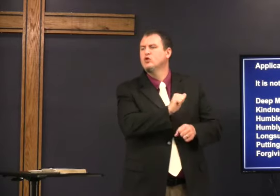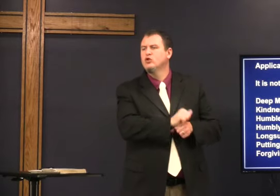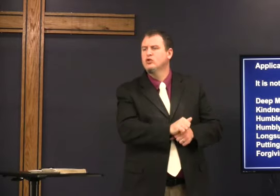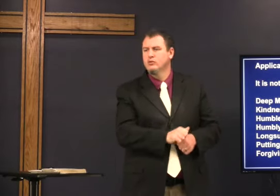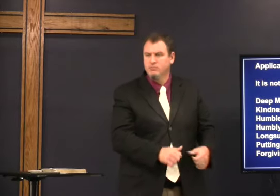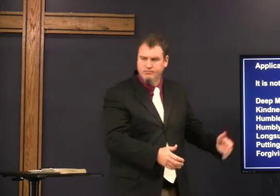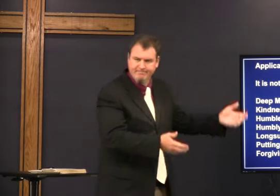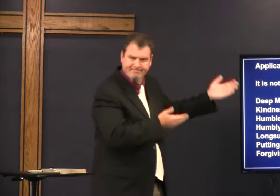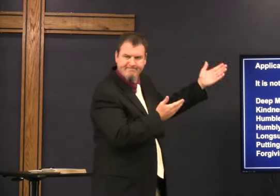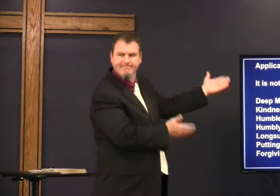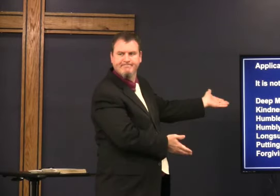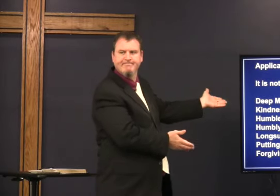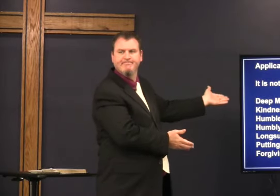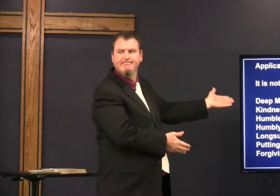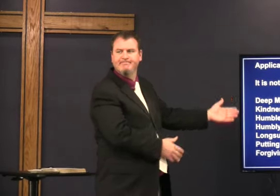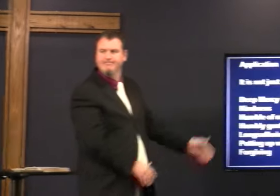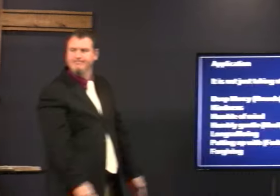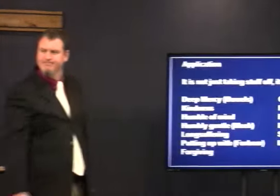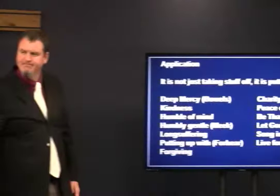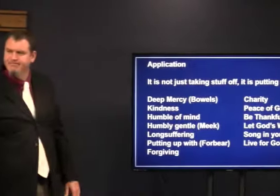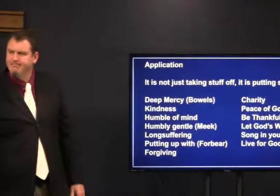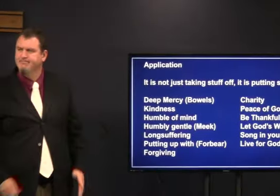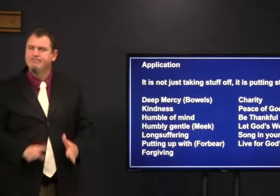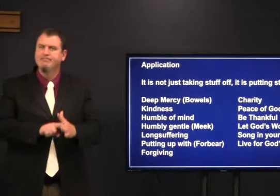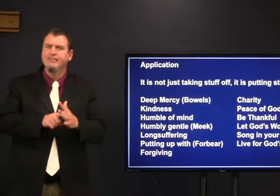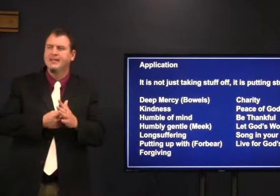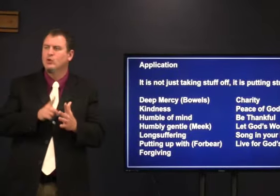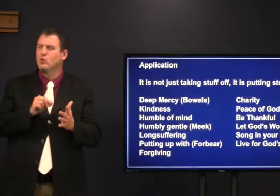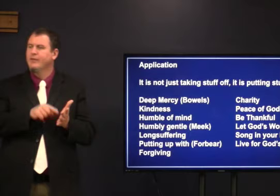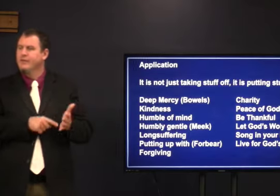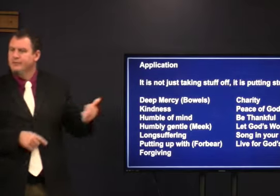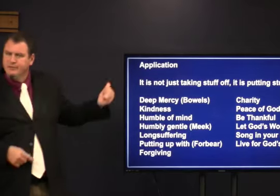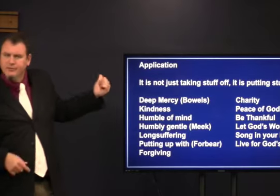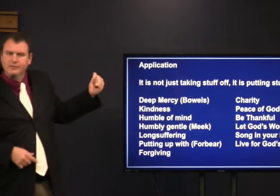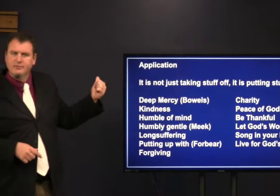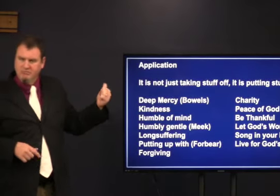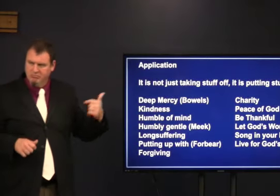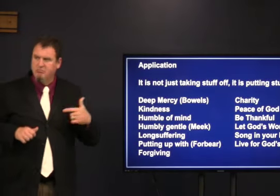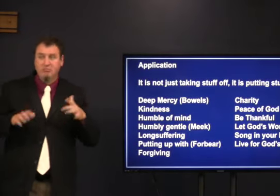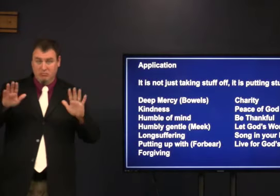I want to do your work here it is begin with this